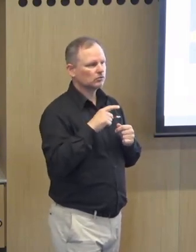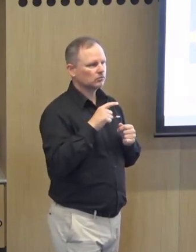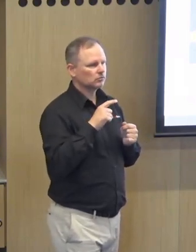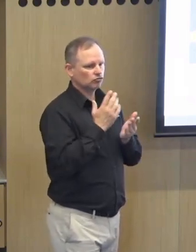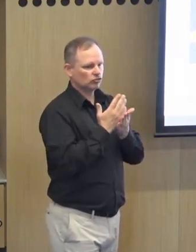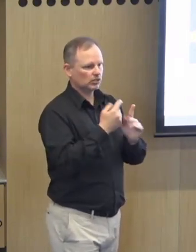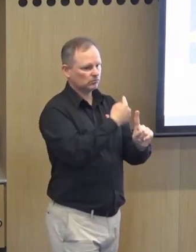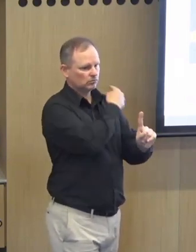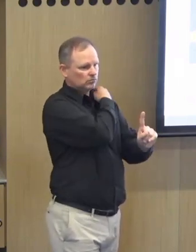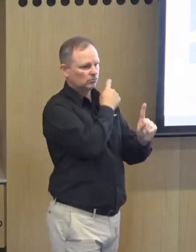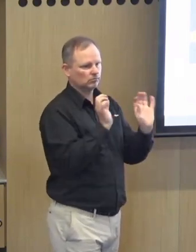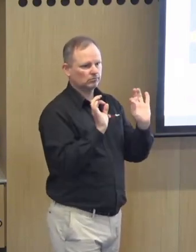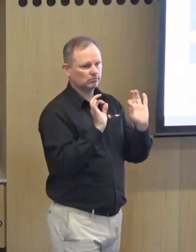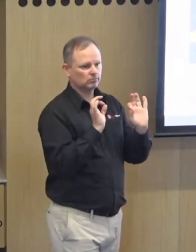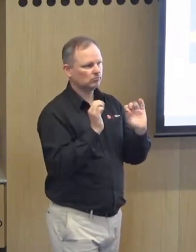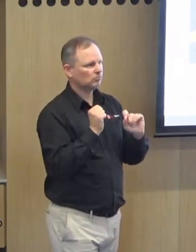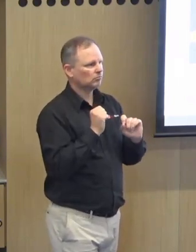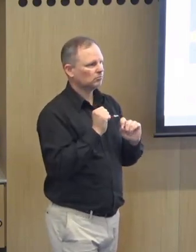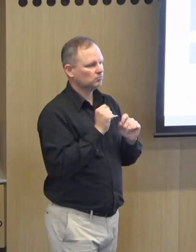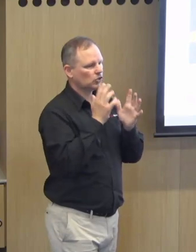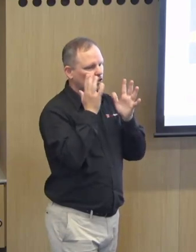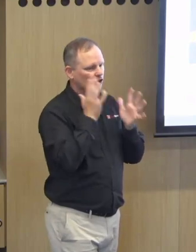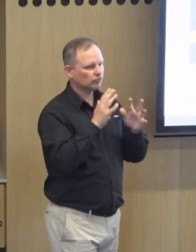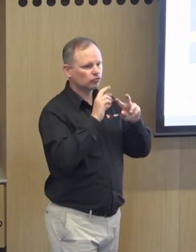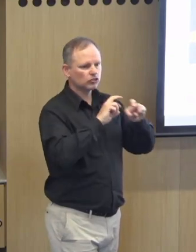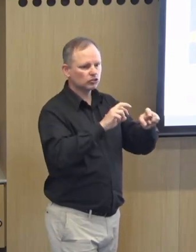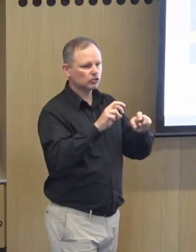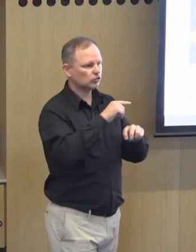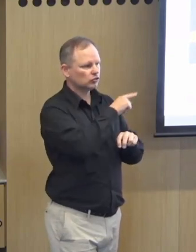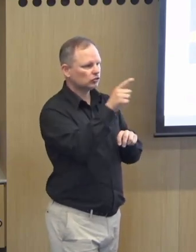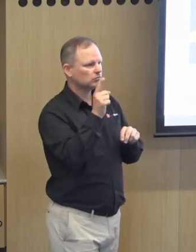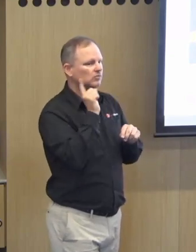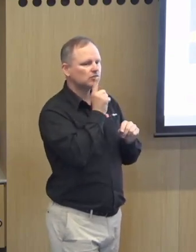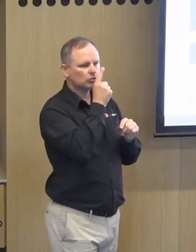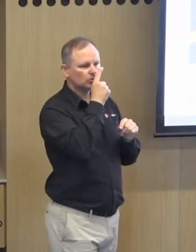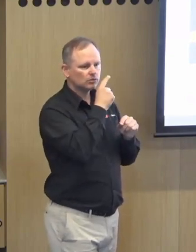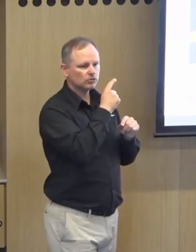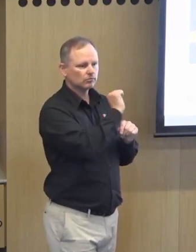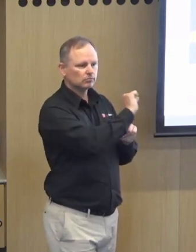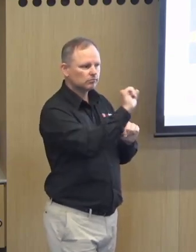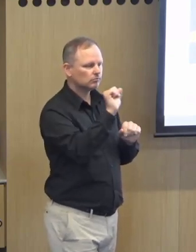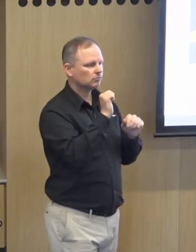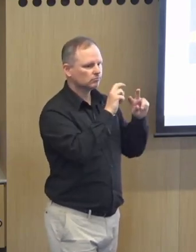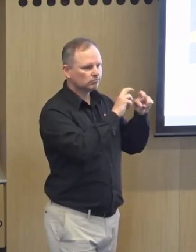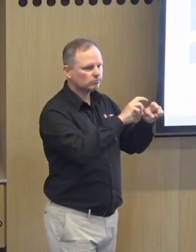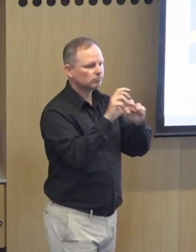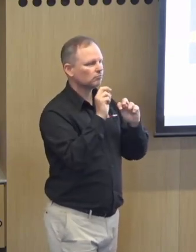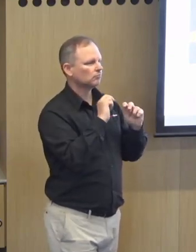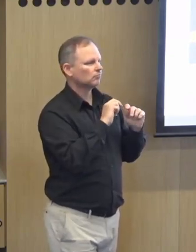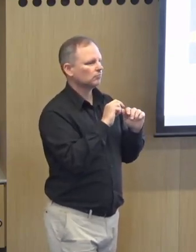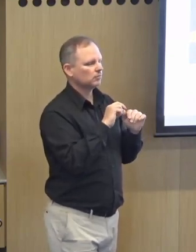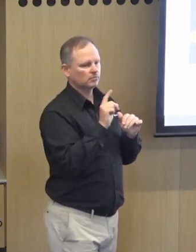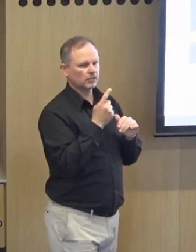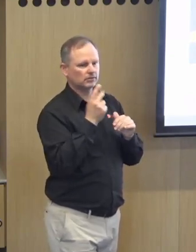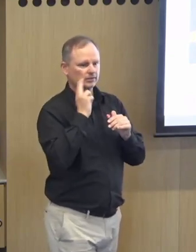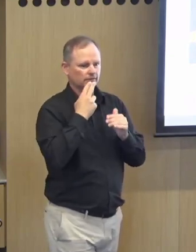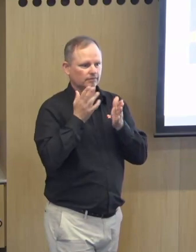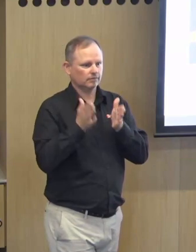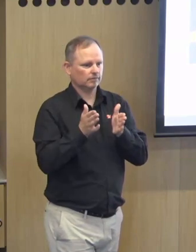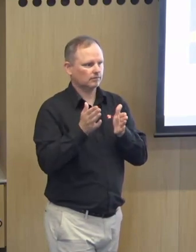work and findings um is is is incredible and it's providing us with a lot of information for the the